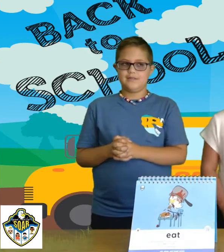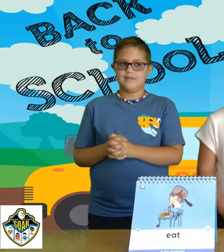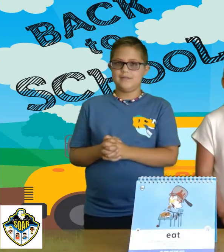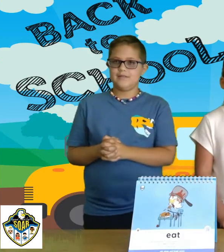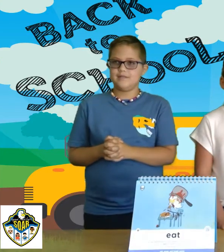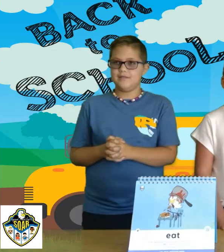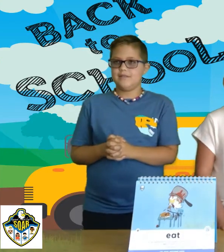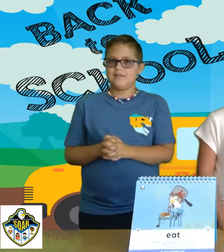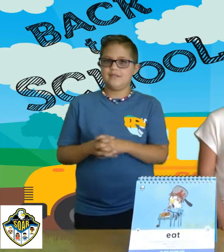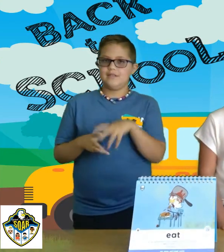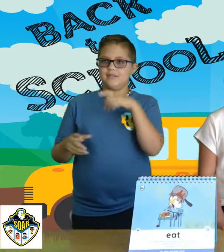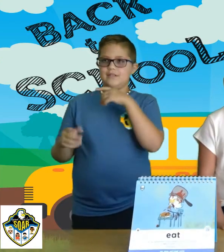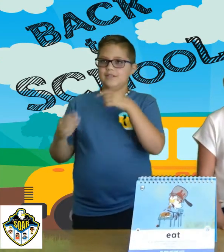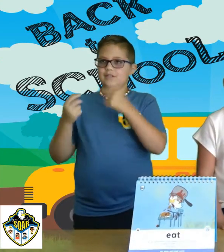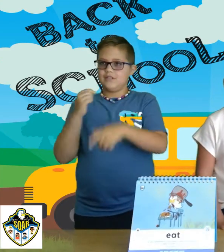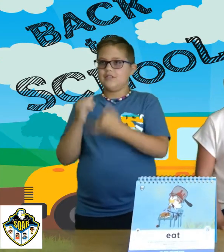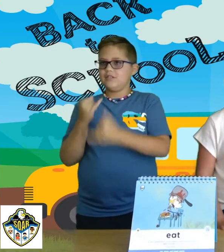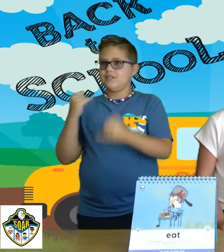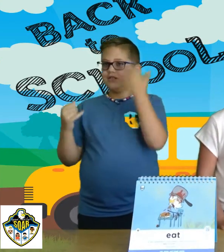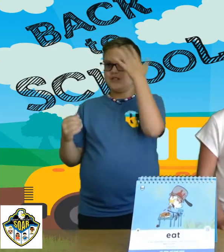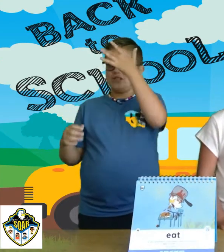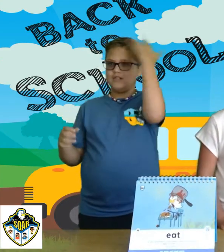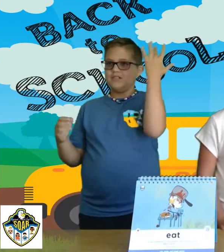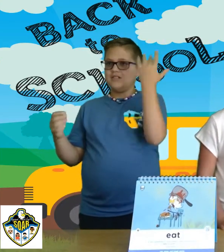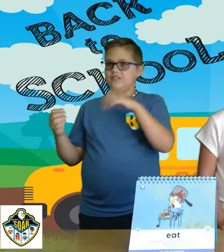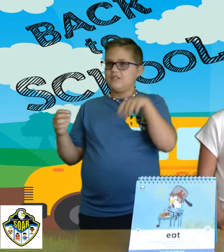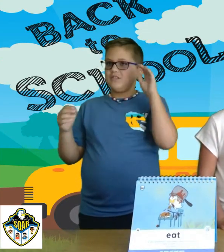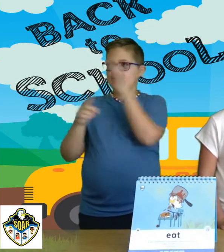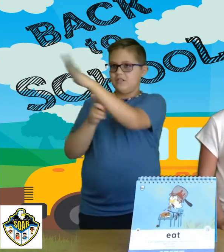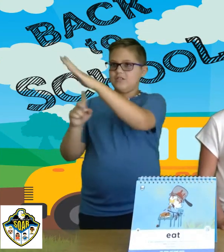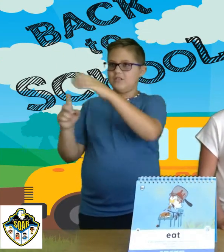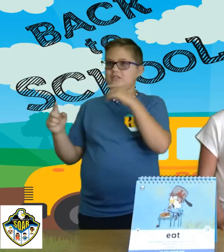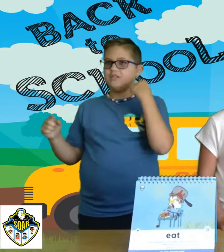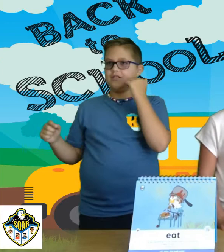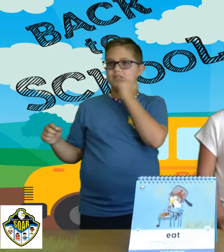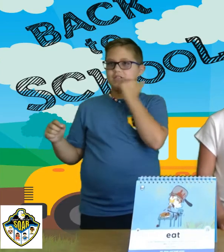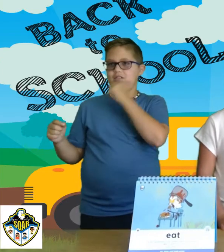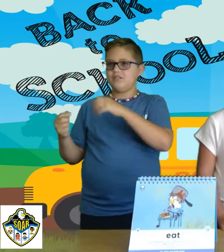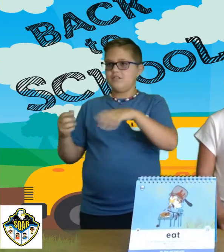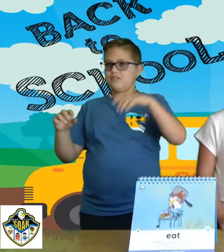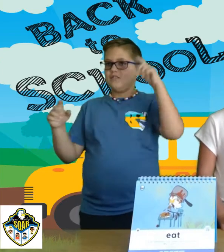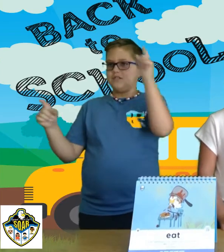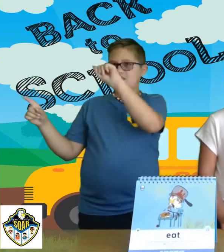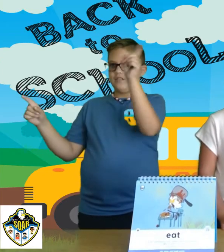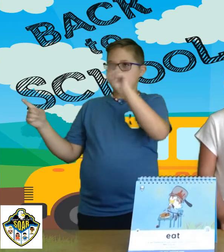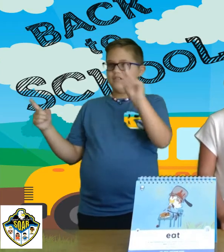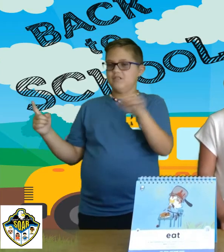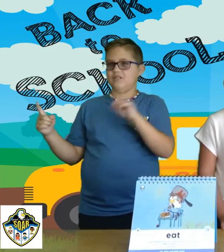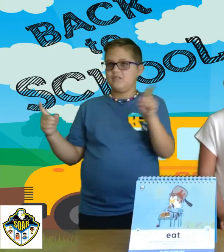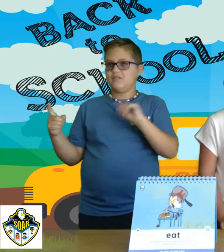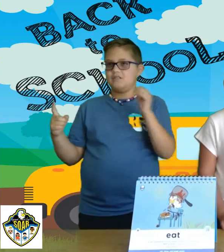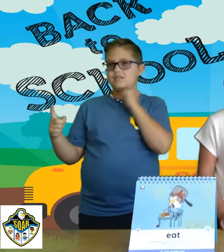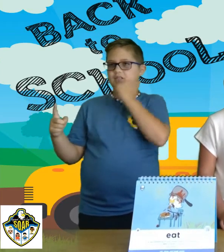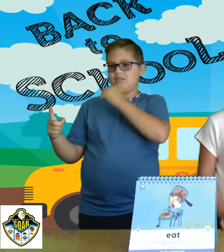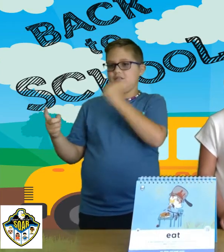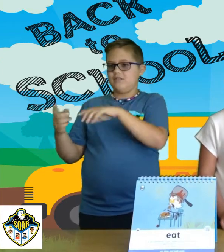Lastly, don't forget to soar everywhere, every day, with everyone.